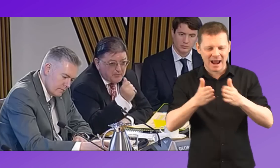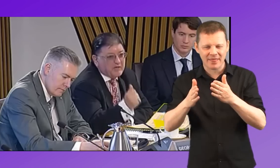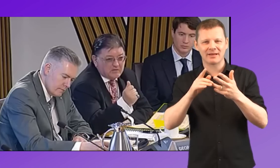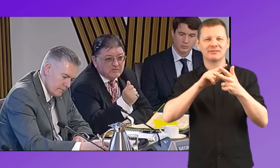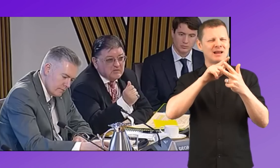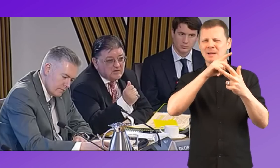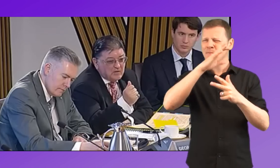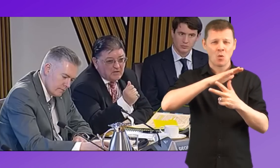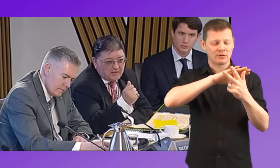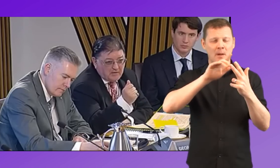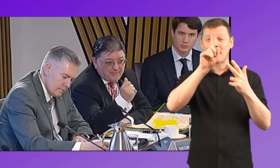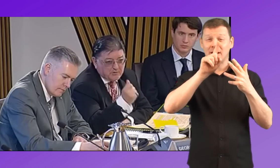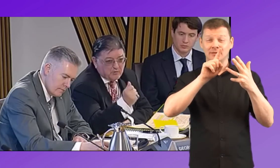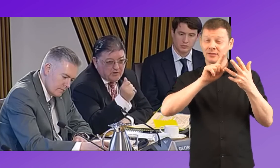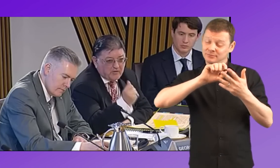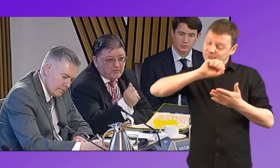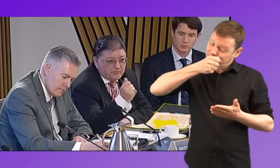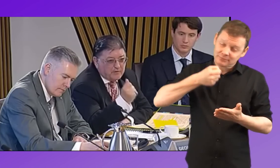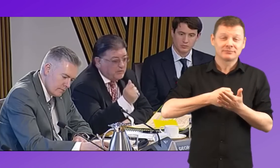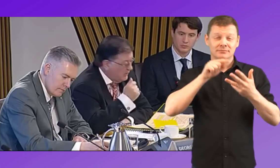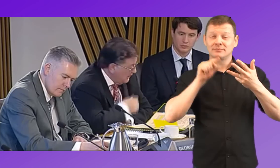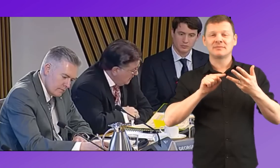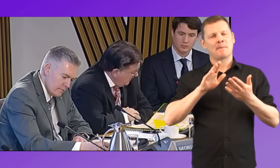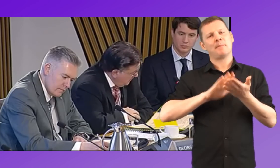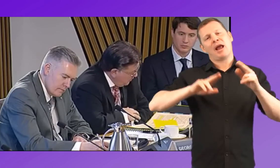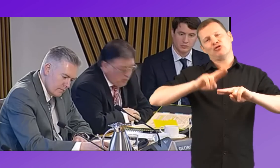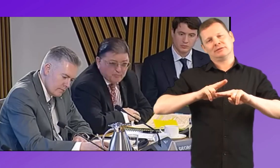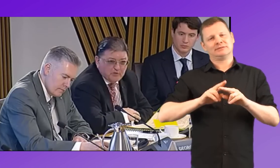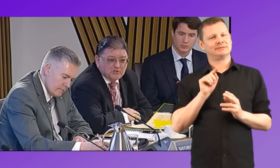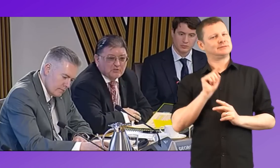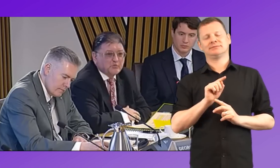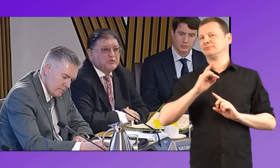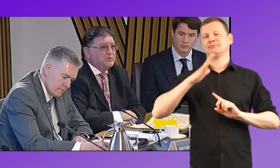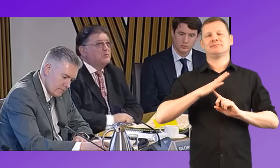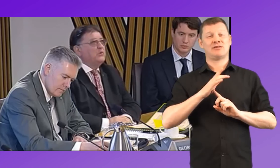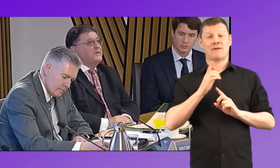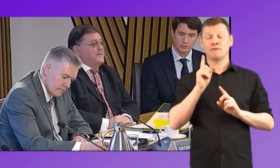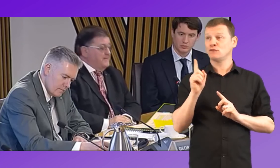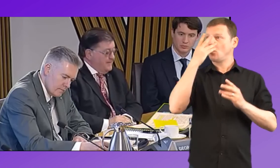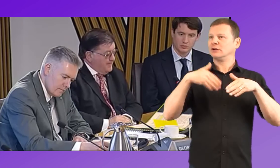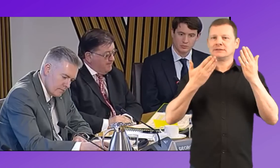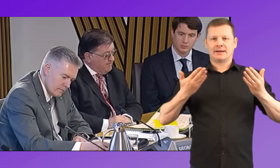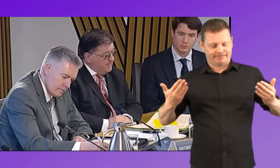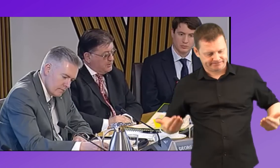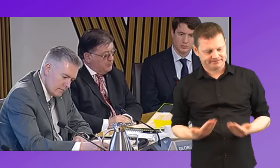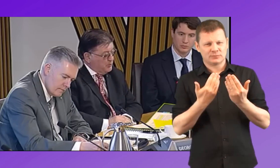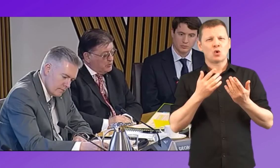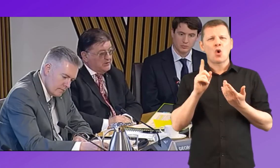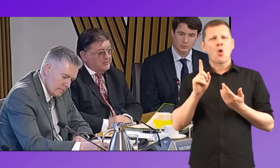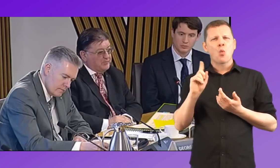the parents are absolutely critical from day one. I mean, what measures would you, um, support in terms